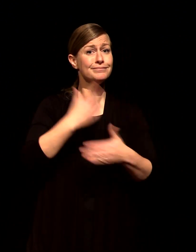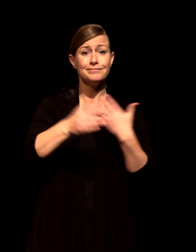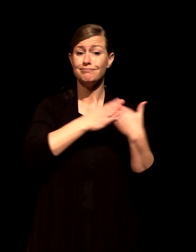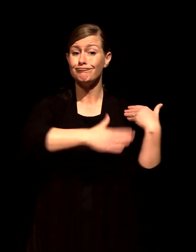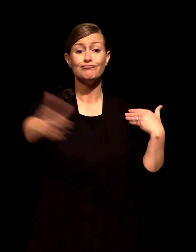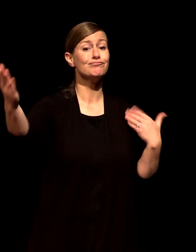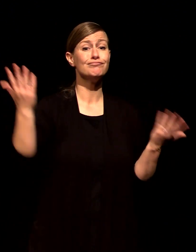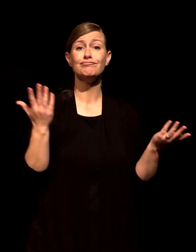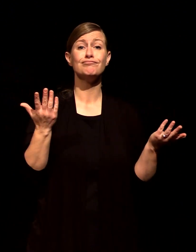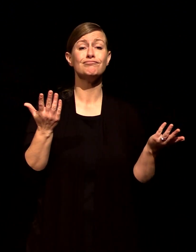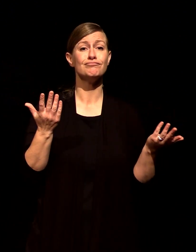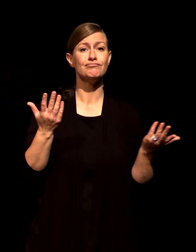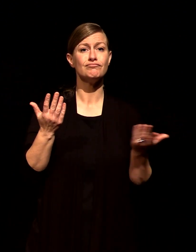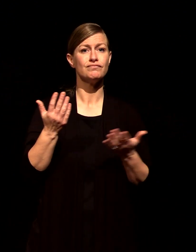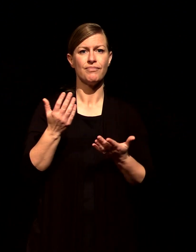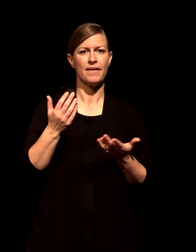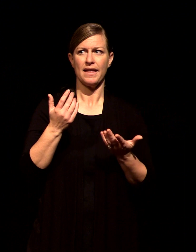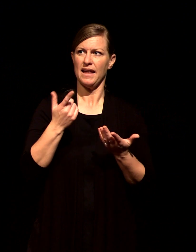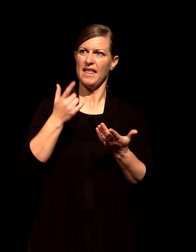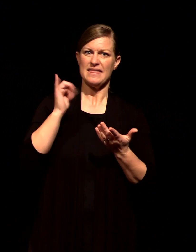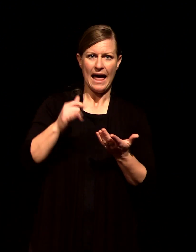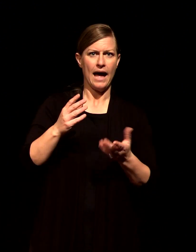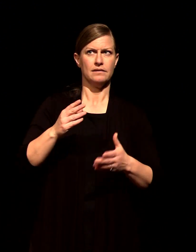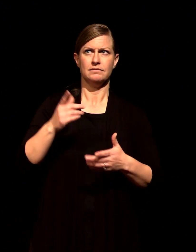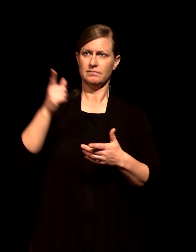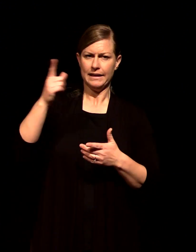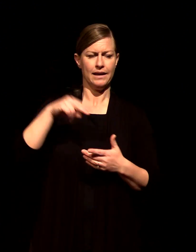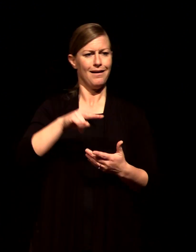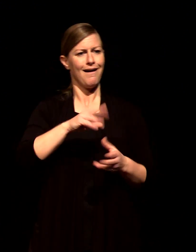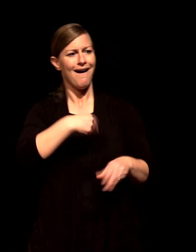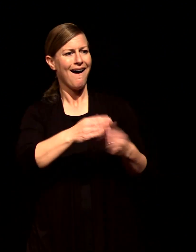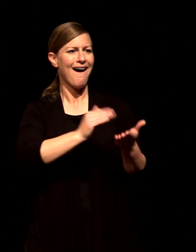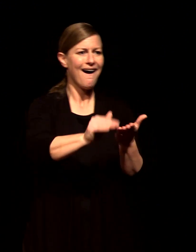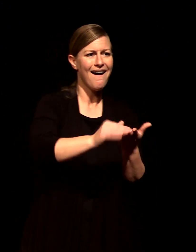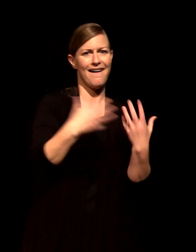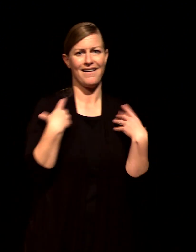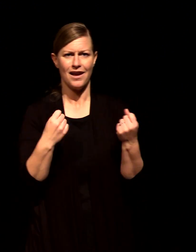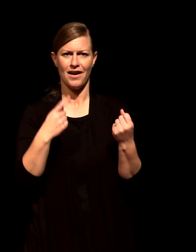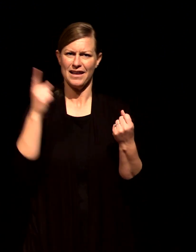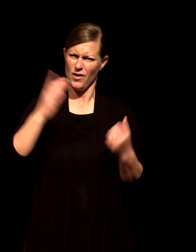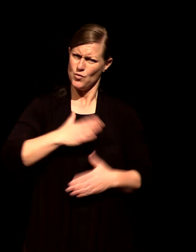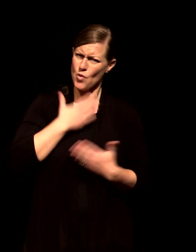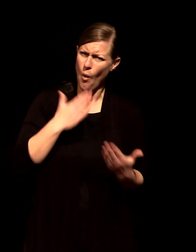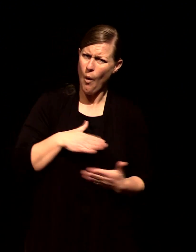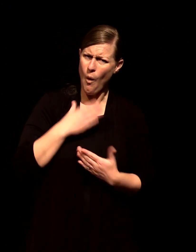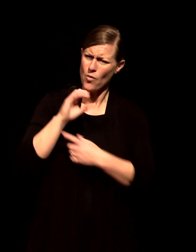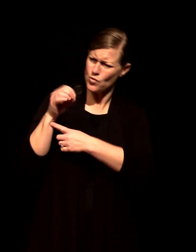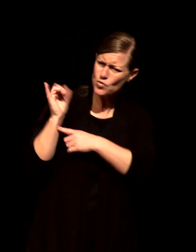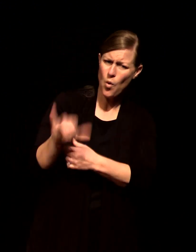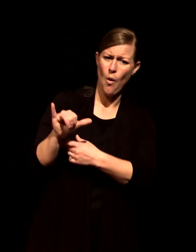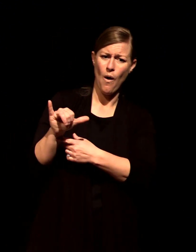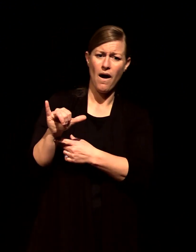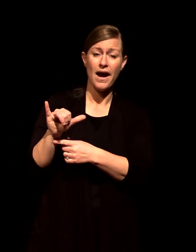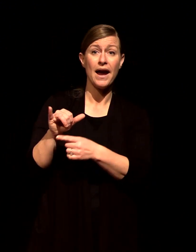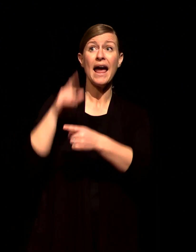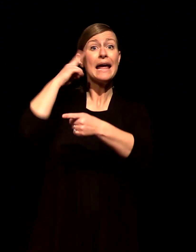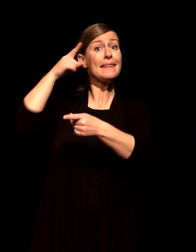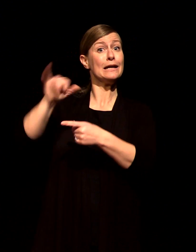business of Jesus in John chapter 15 Jesus says I've told you these things so that you will be